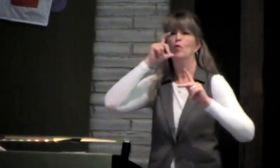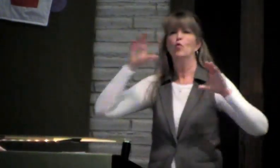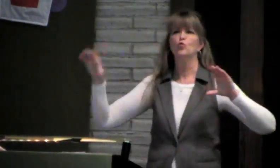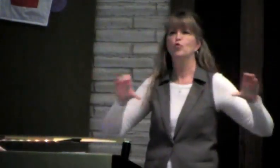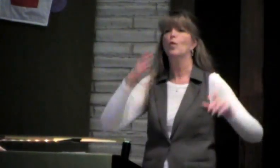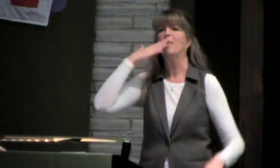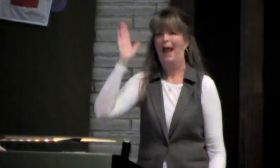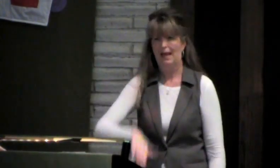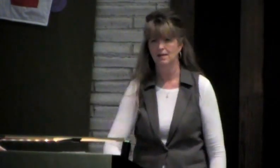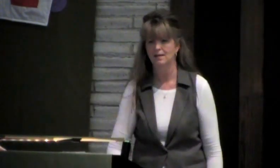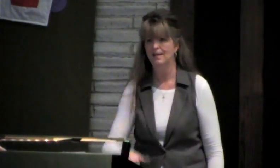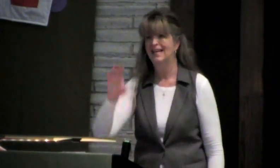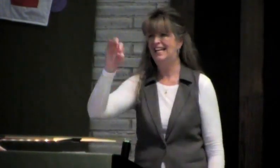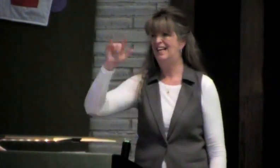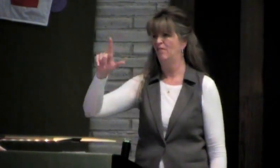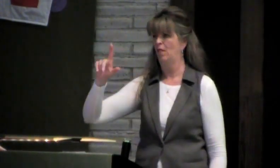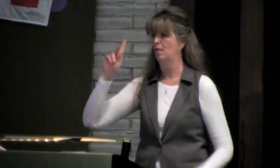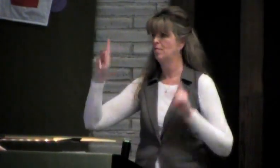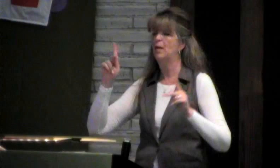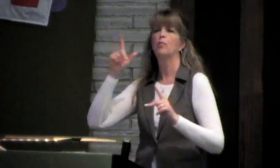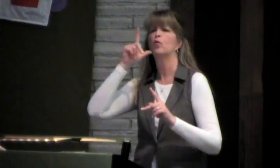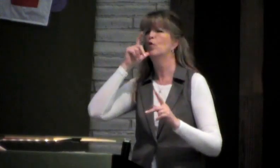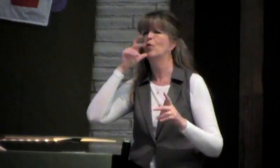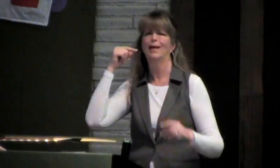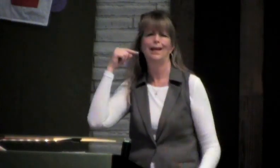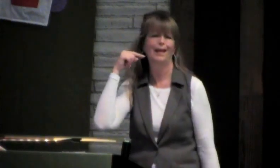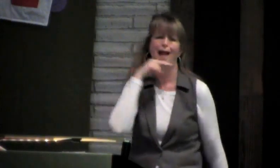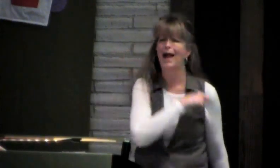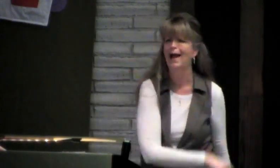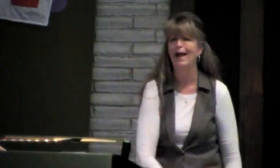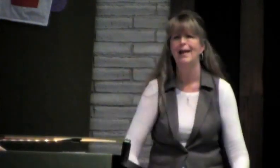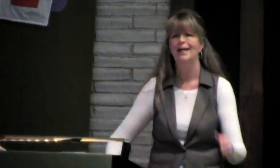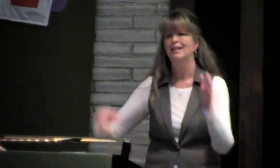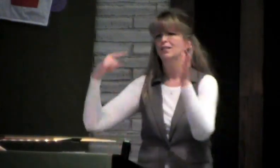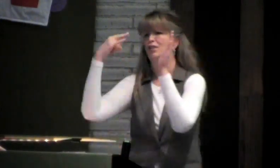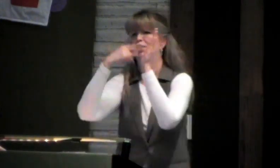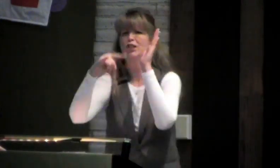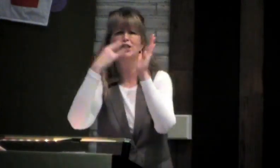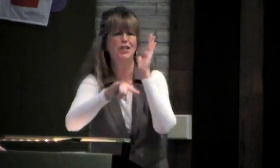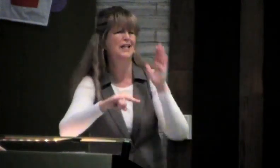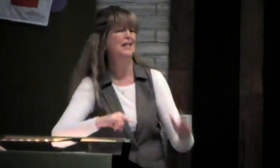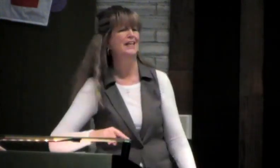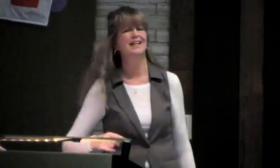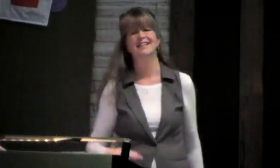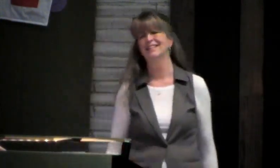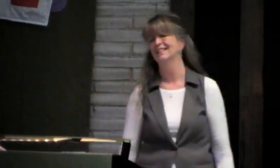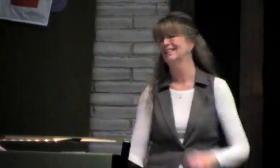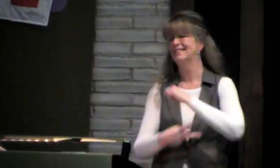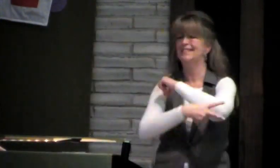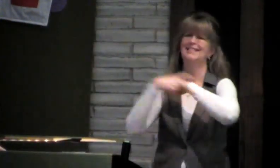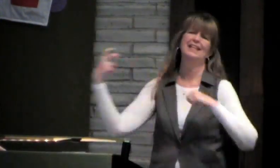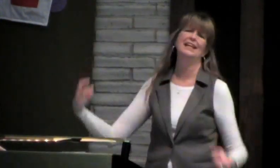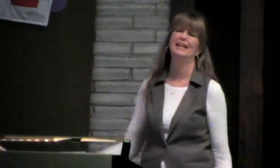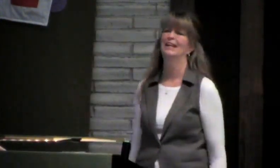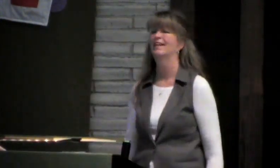So, people who do bad things or do evil things, people who lie or cheat or steal